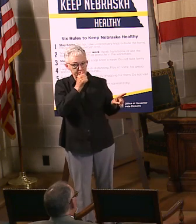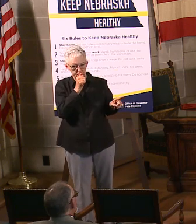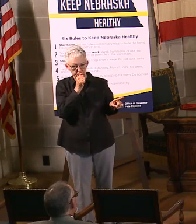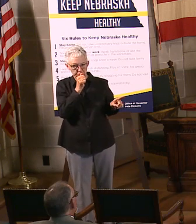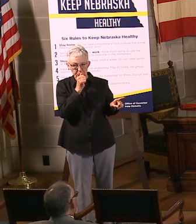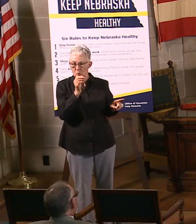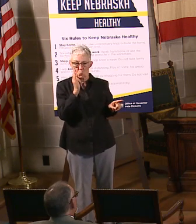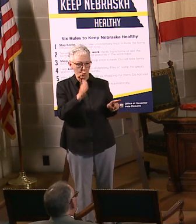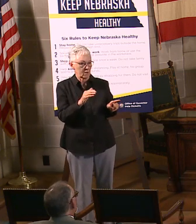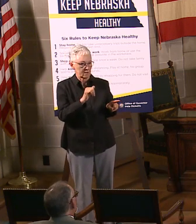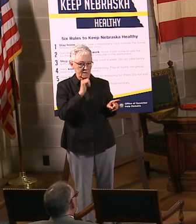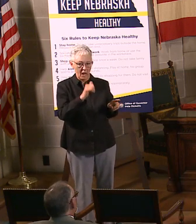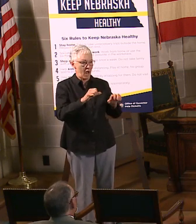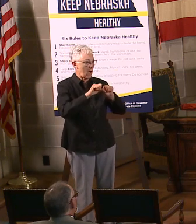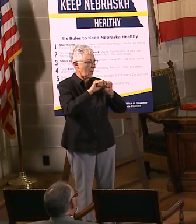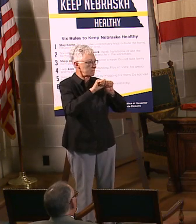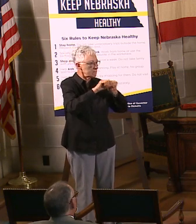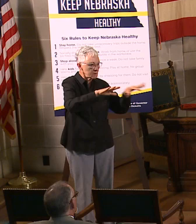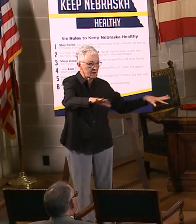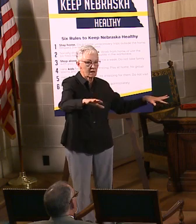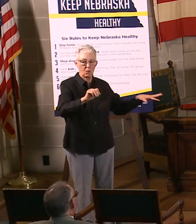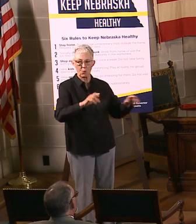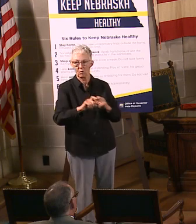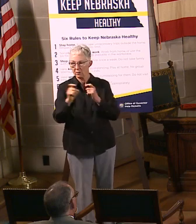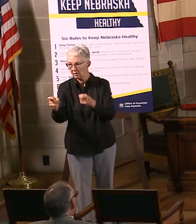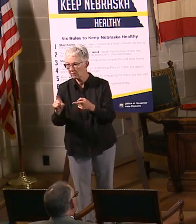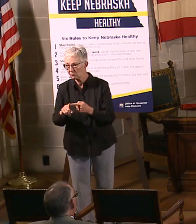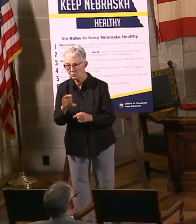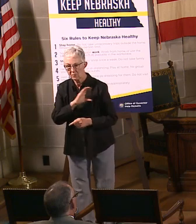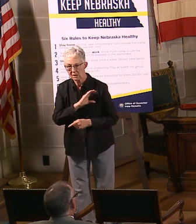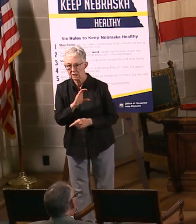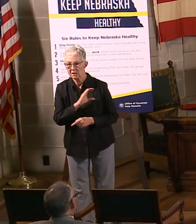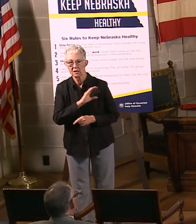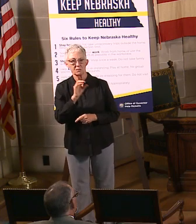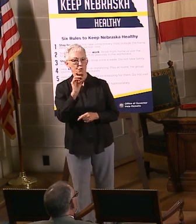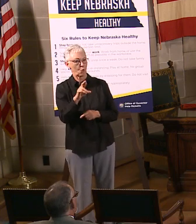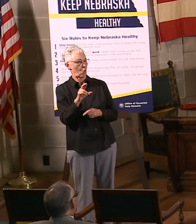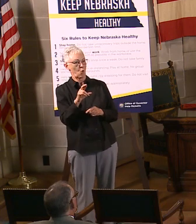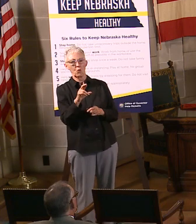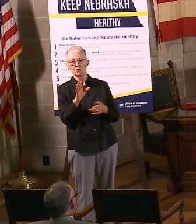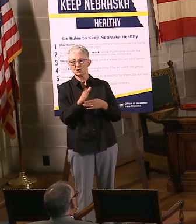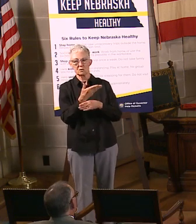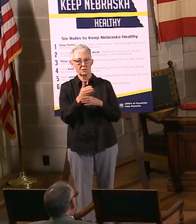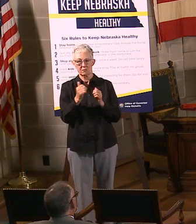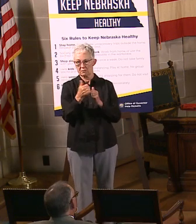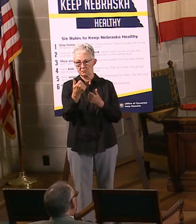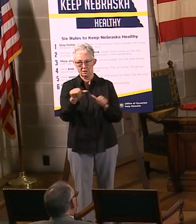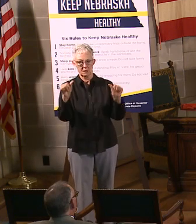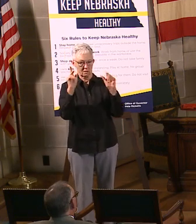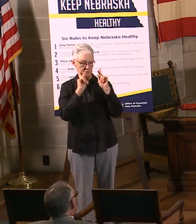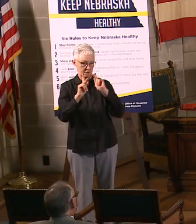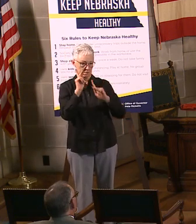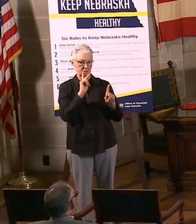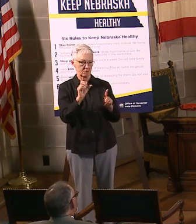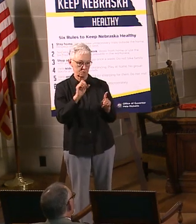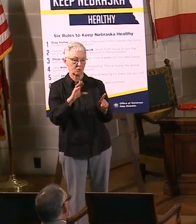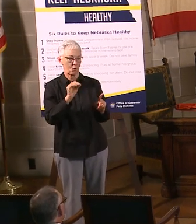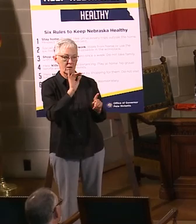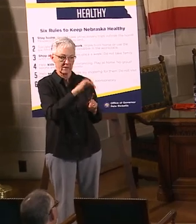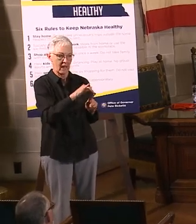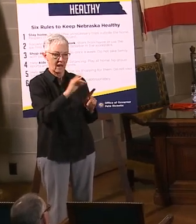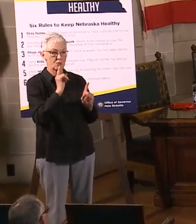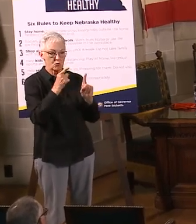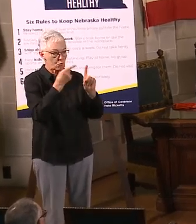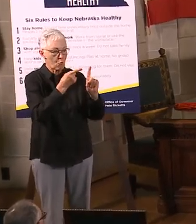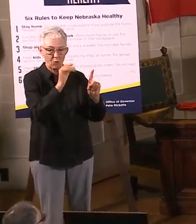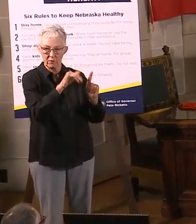not be given to law enforcement. Nothing like that. This is, again, something that will help us do the assessment and schedule people to get tested. It's one